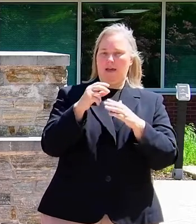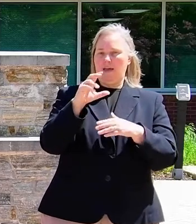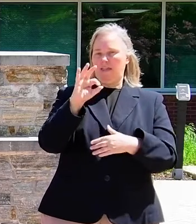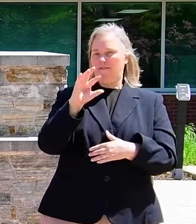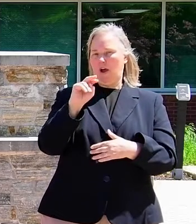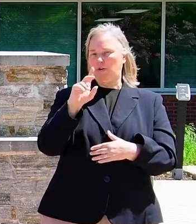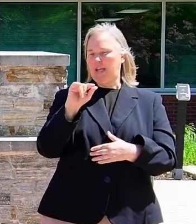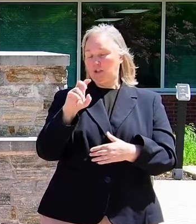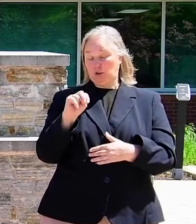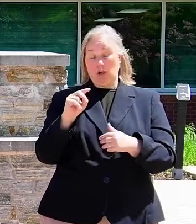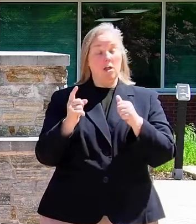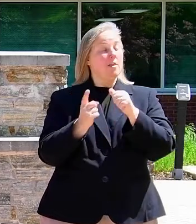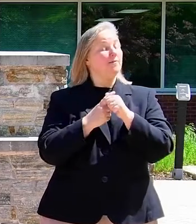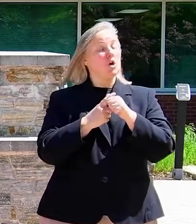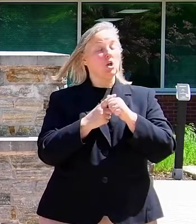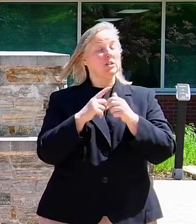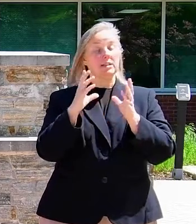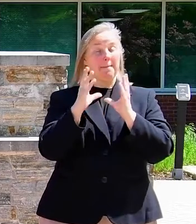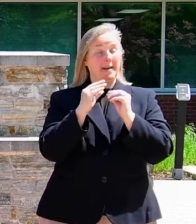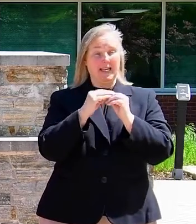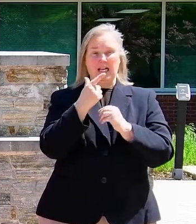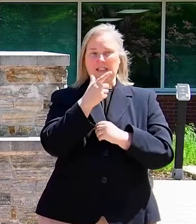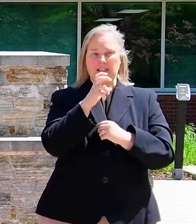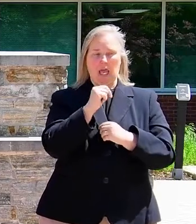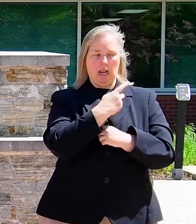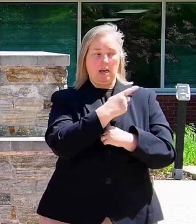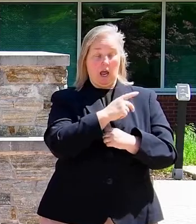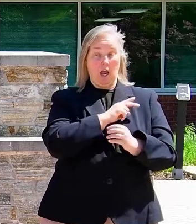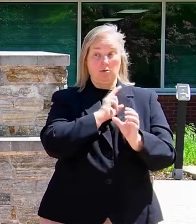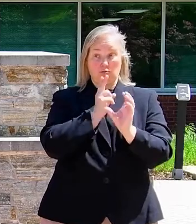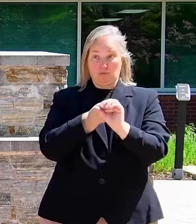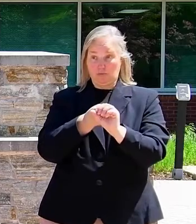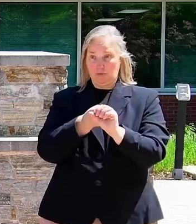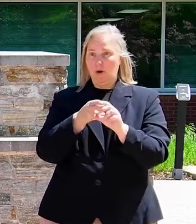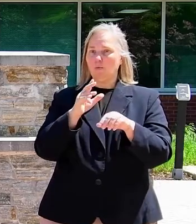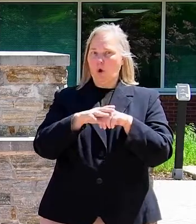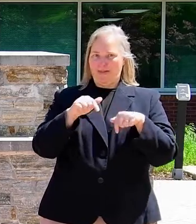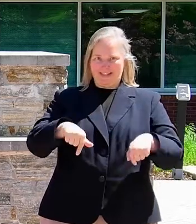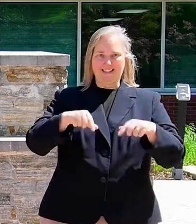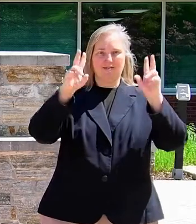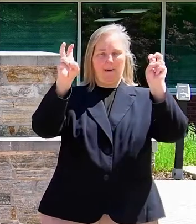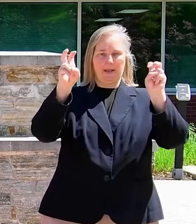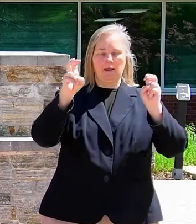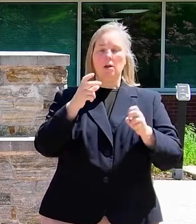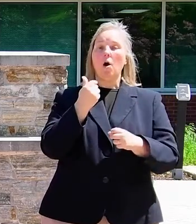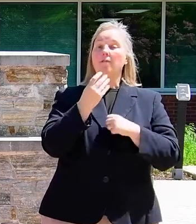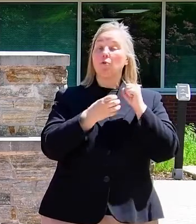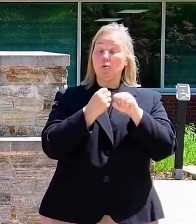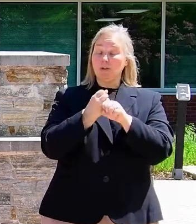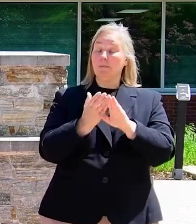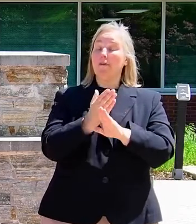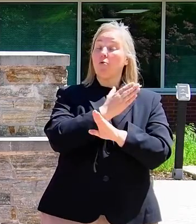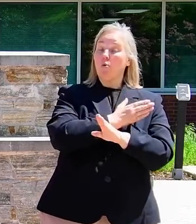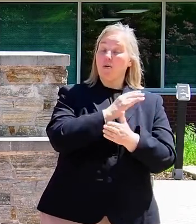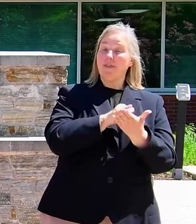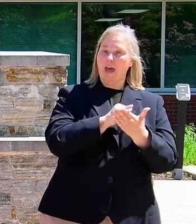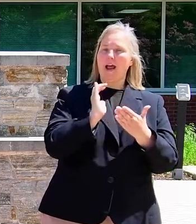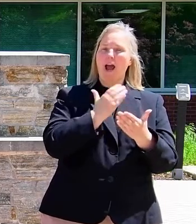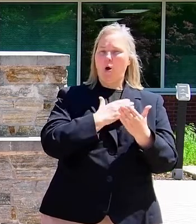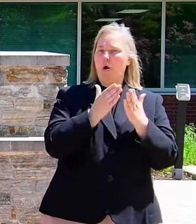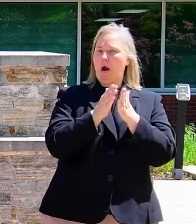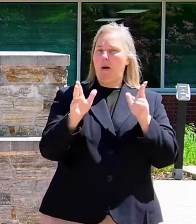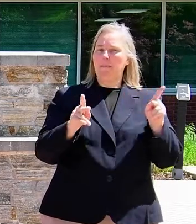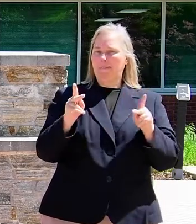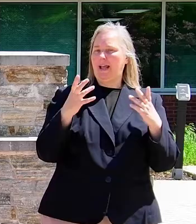very first meeting that Glenn and I got to go to was on this topic. A few years before that, our public